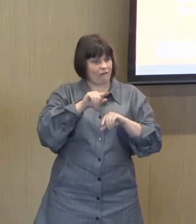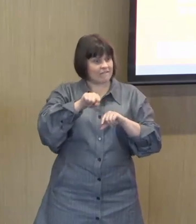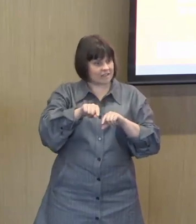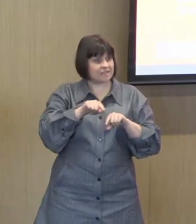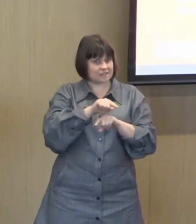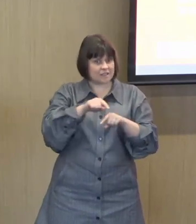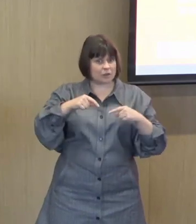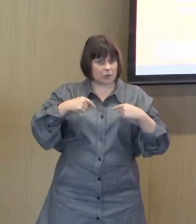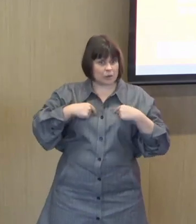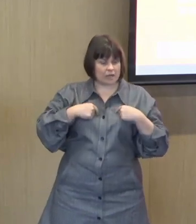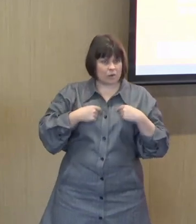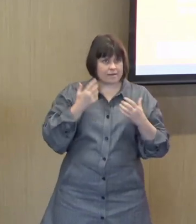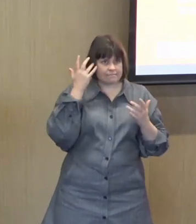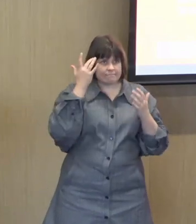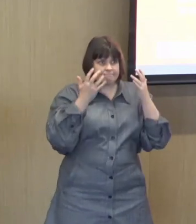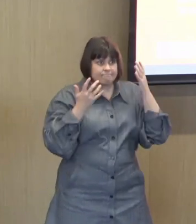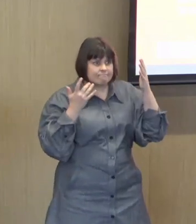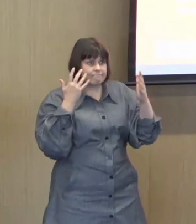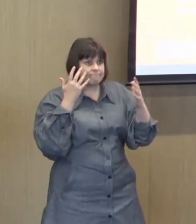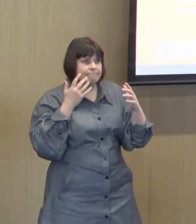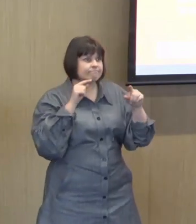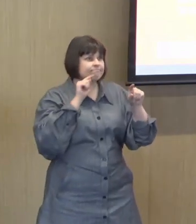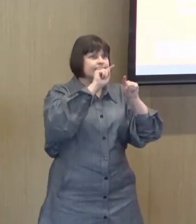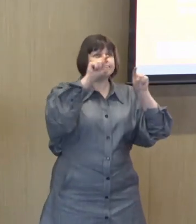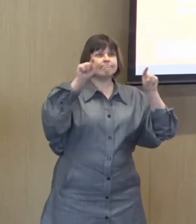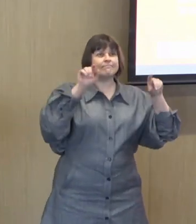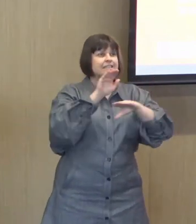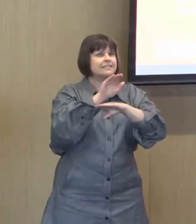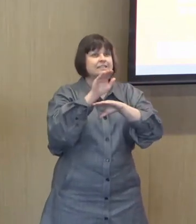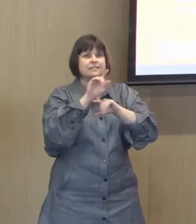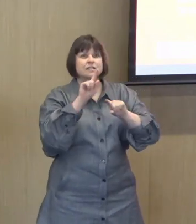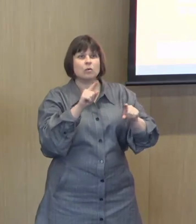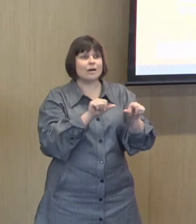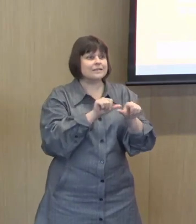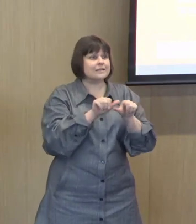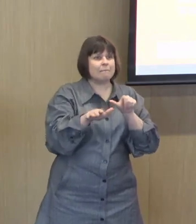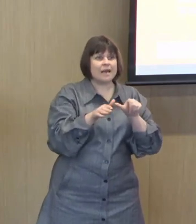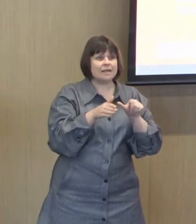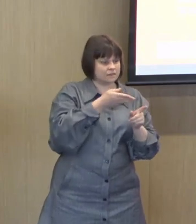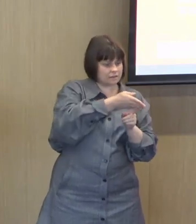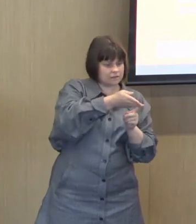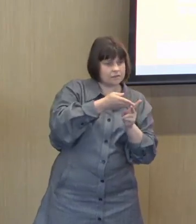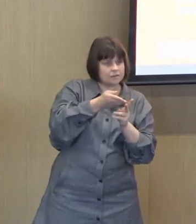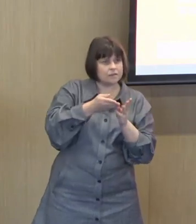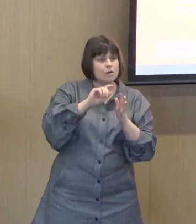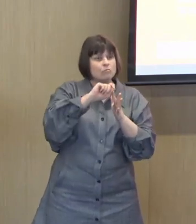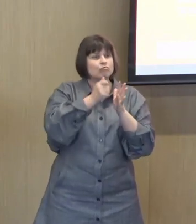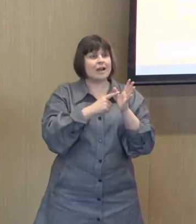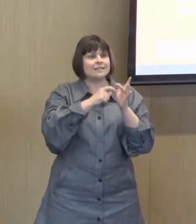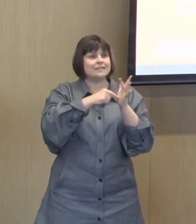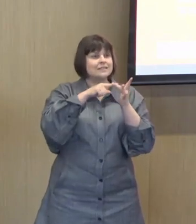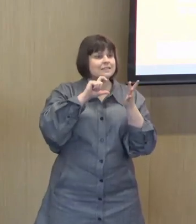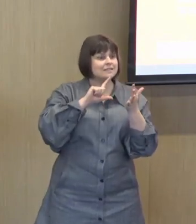best practice internationally, I said yes. The funds and the action arrived very quickly.